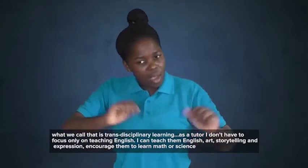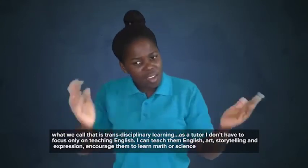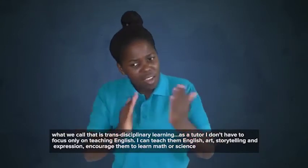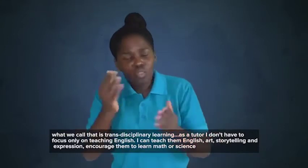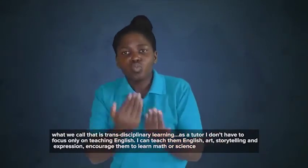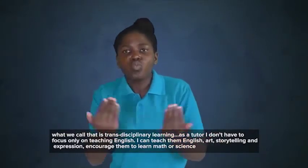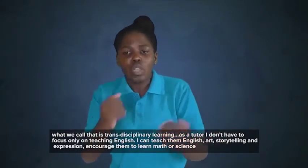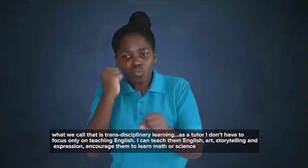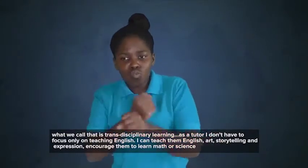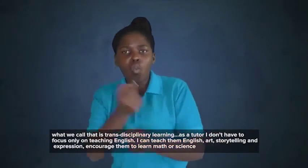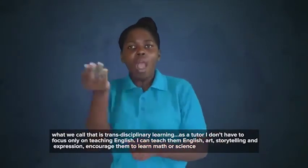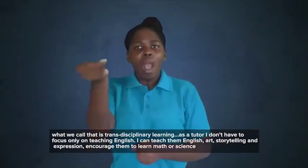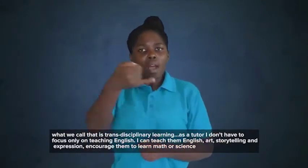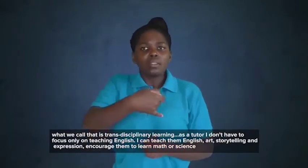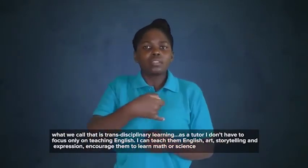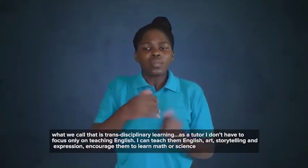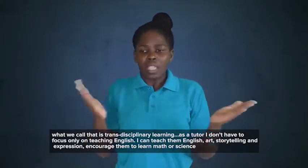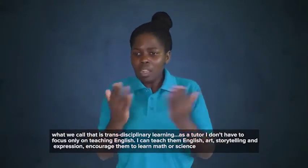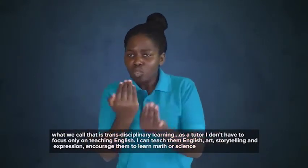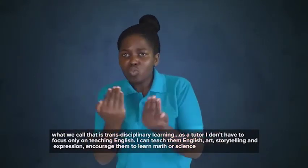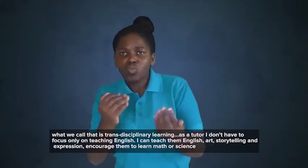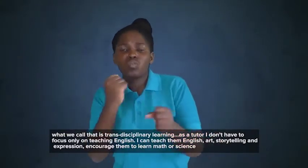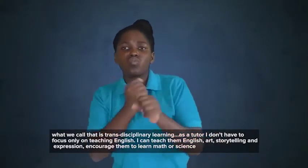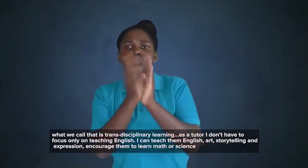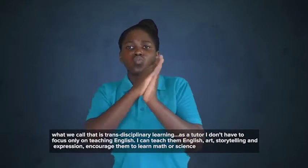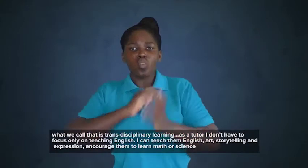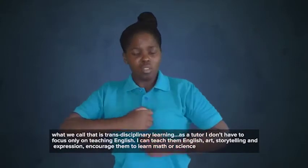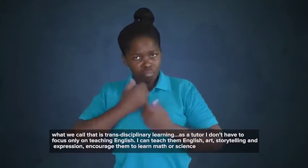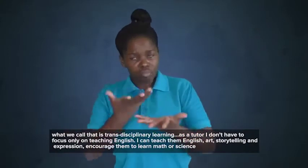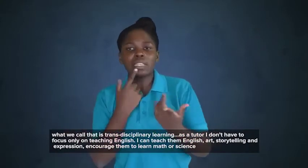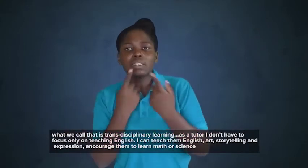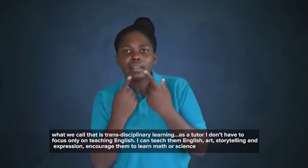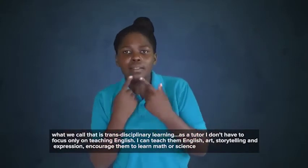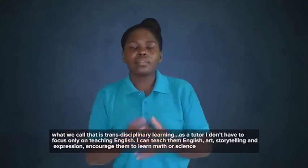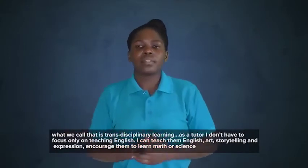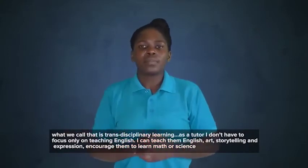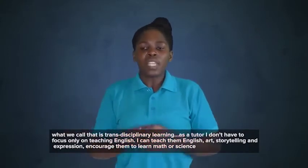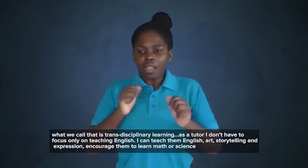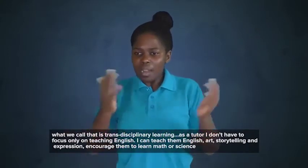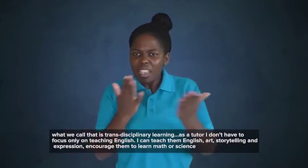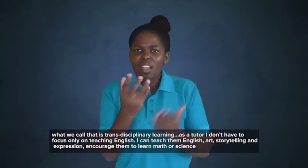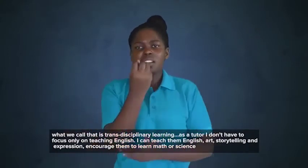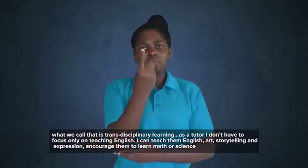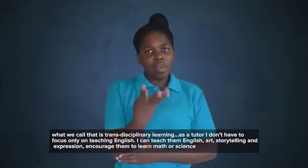focus only on teaching English. I can teach them English, teach them art, storytelling and expression,